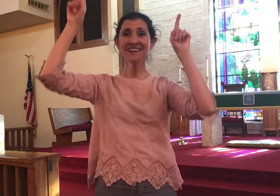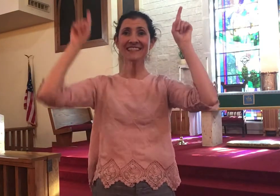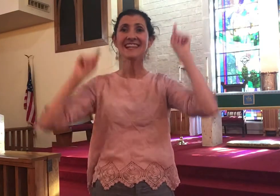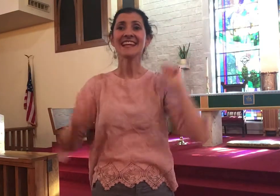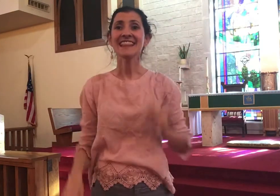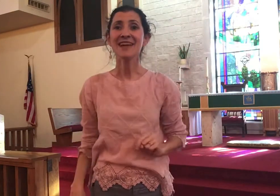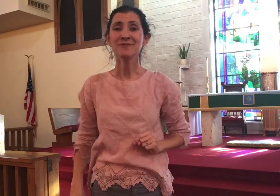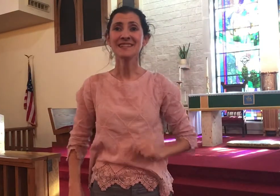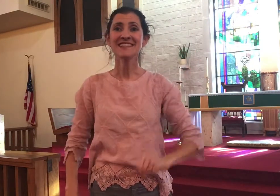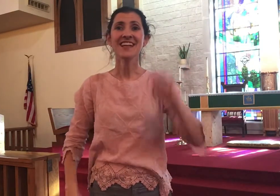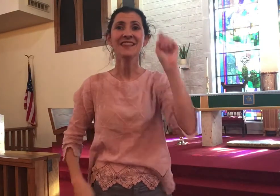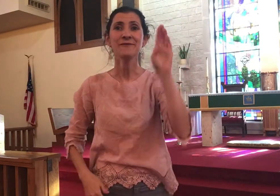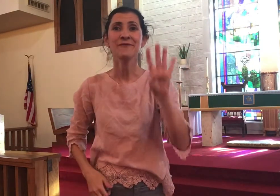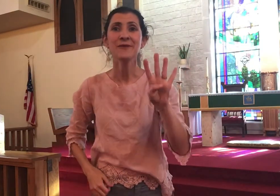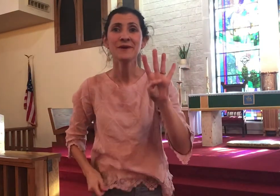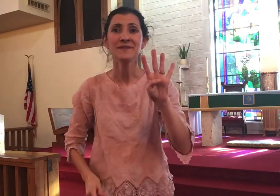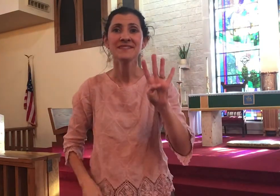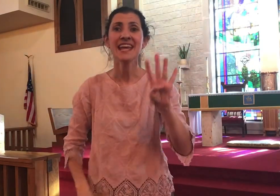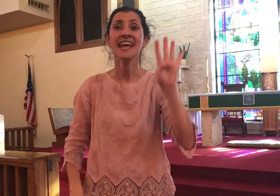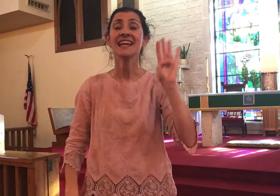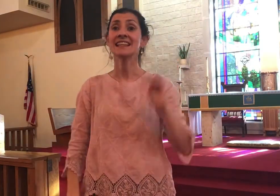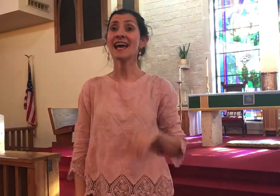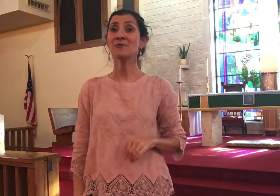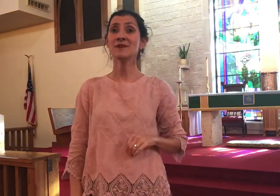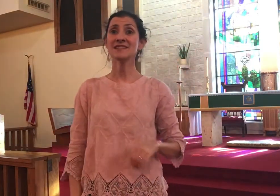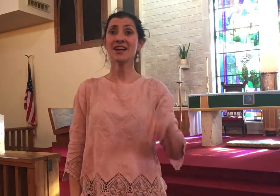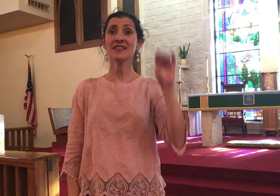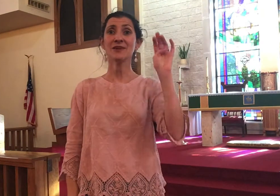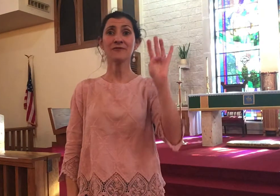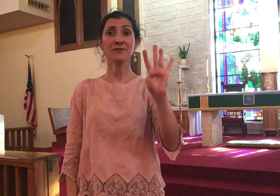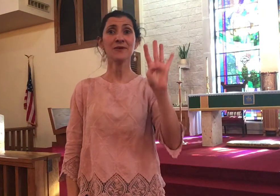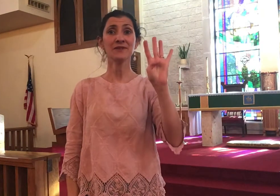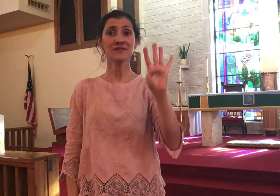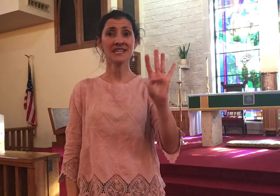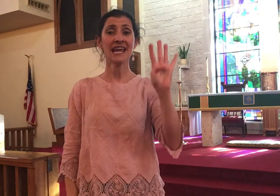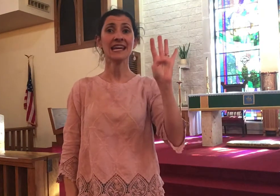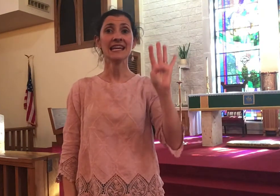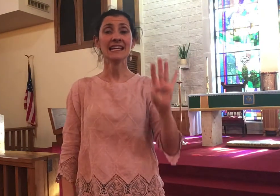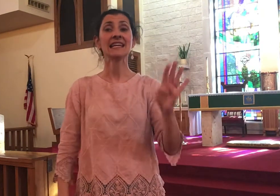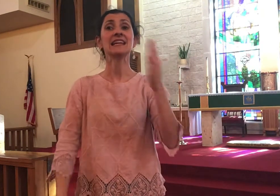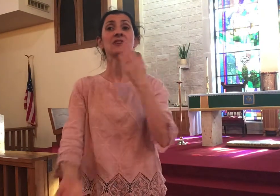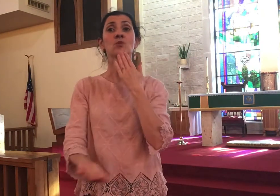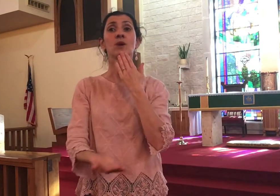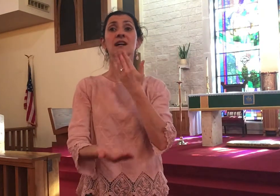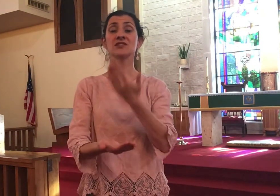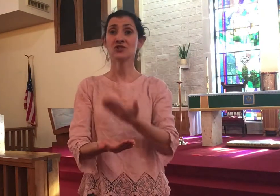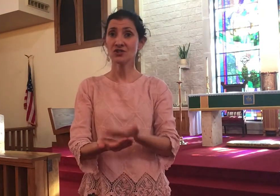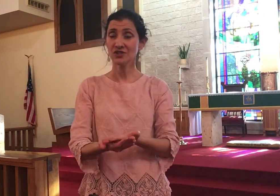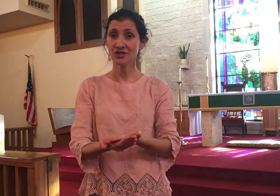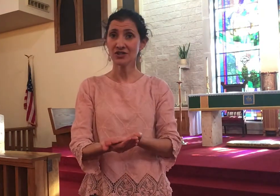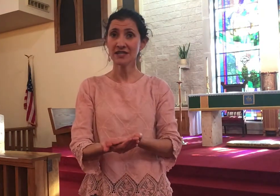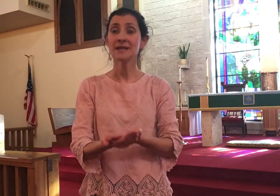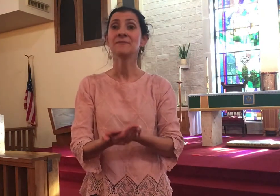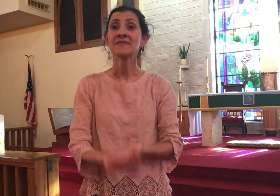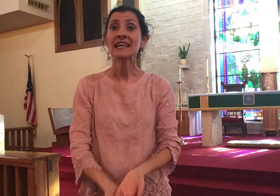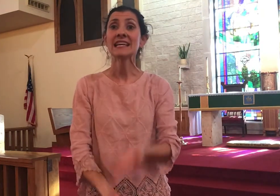that was on the fourth day that was on the fourth day it was good it